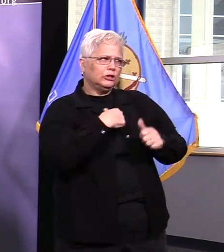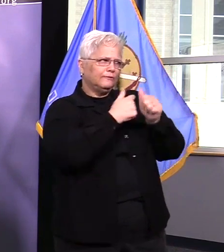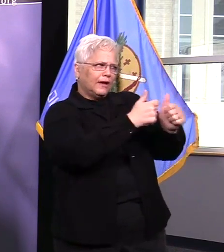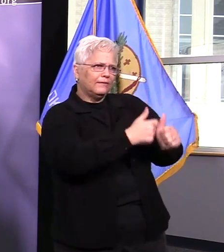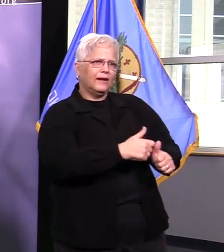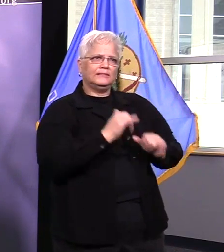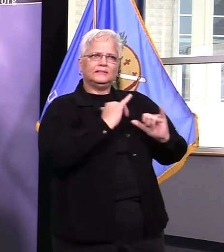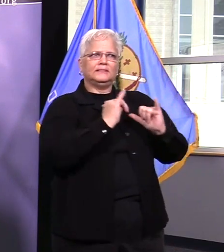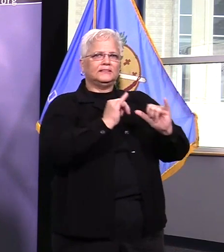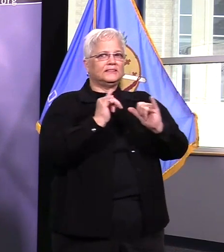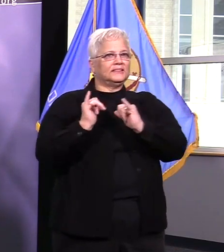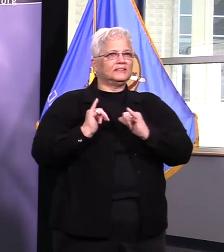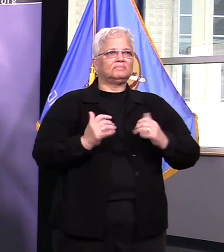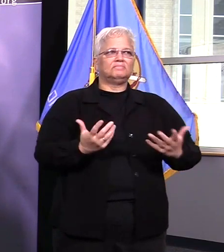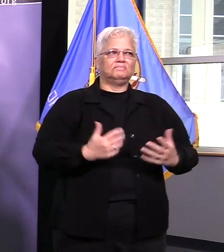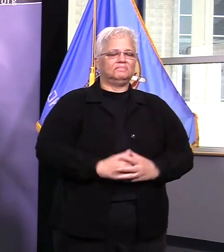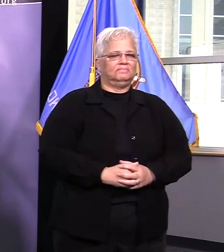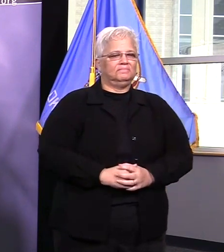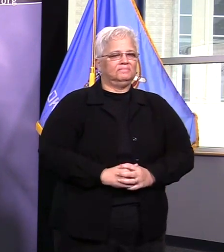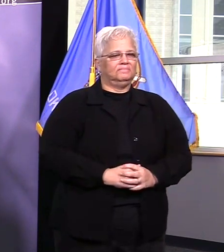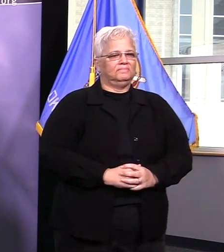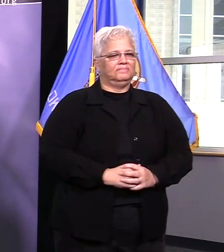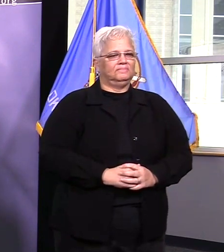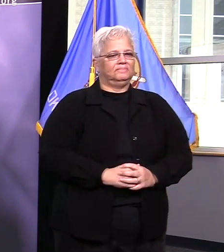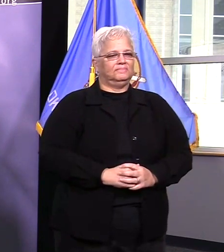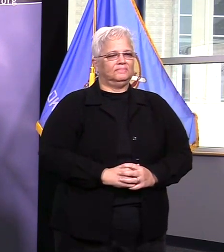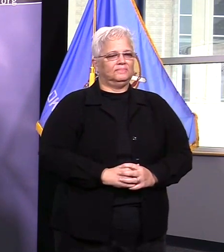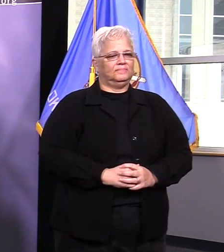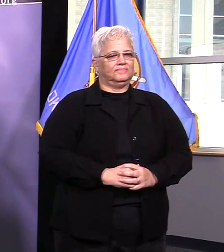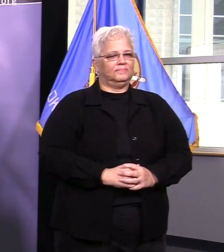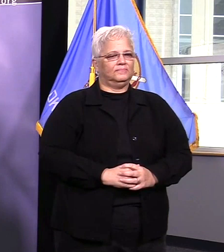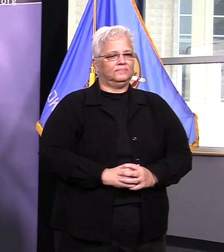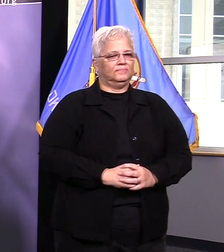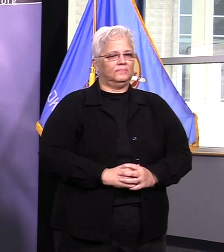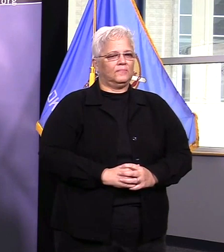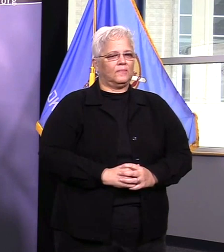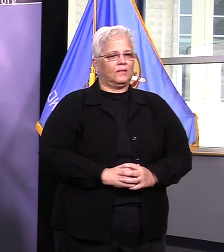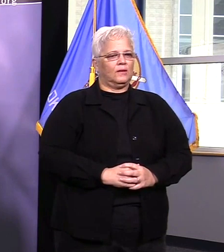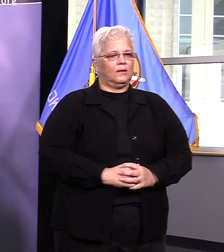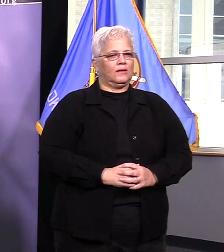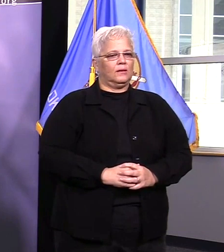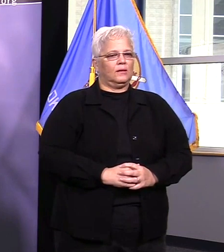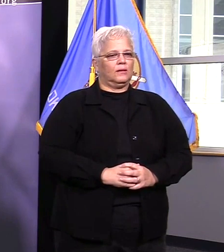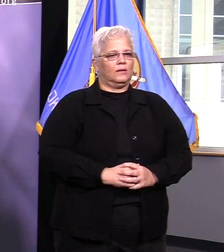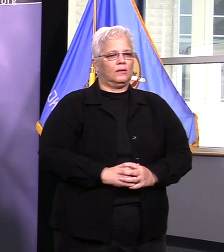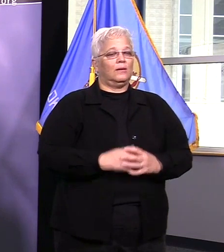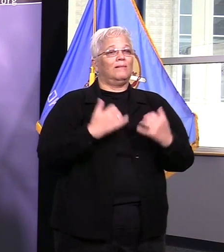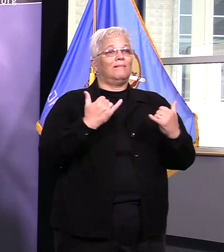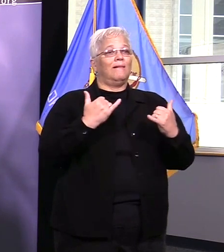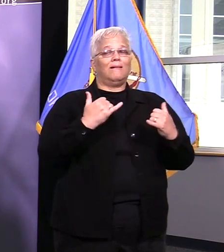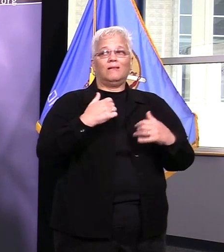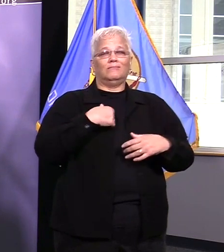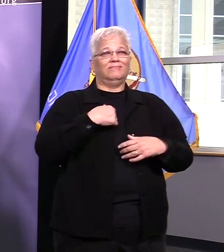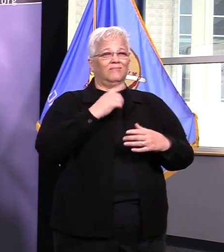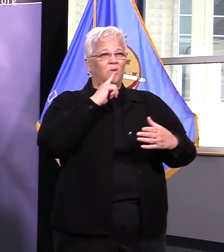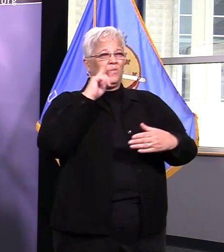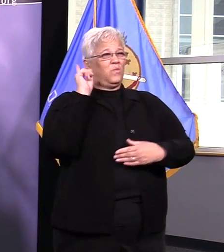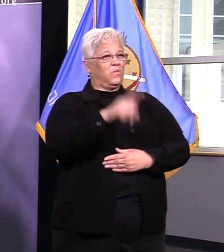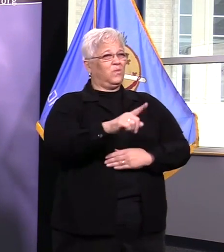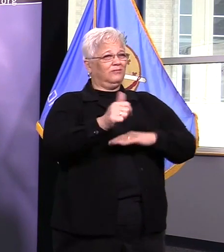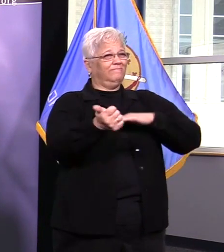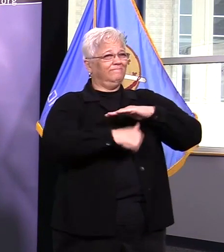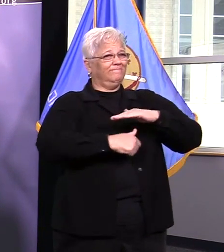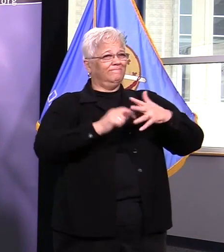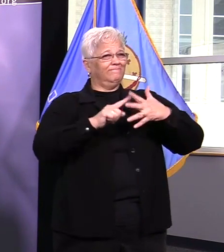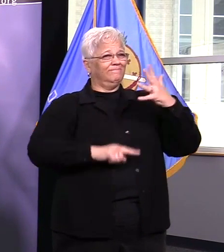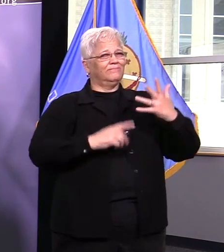the the other thing that I would say though is under this order and being mindful of how much people in our community who are